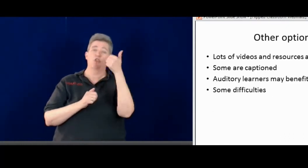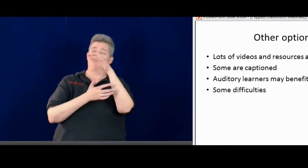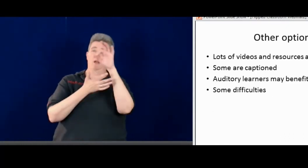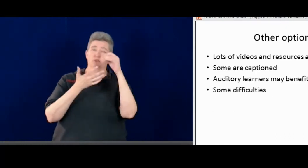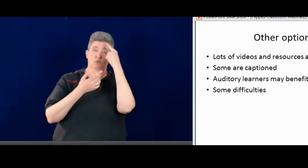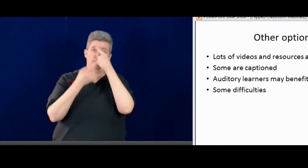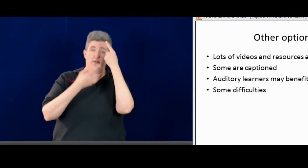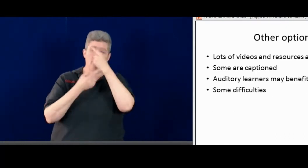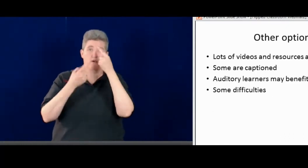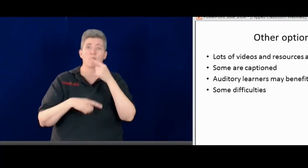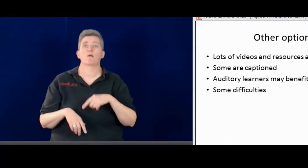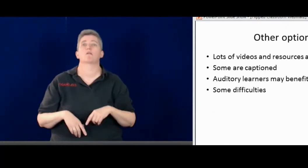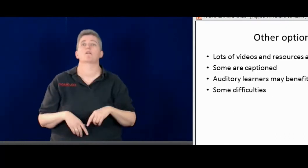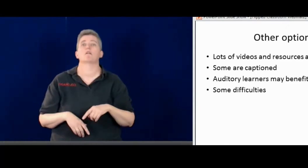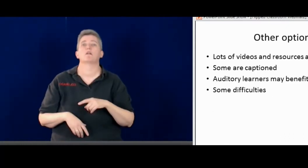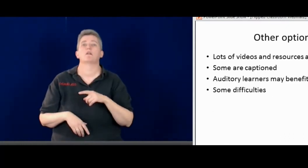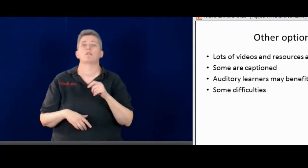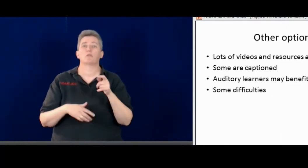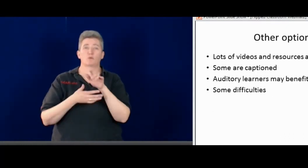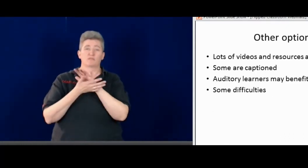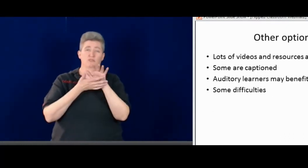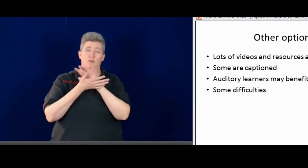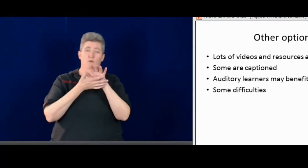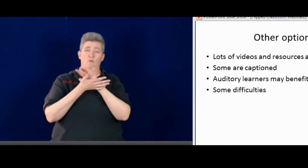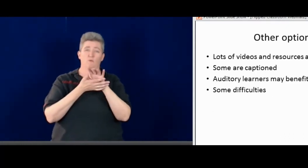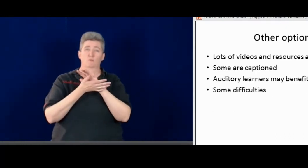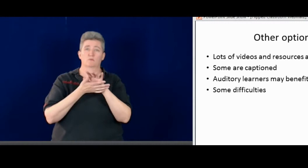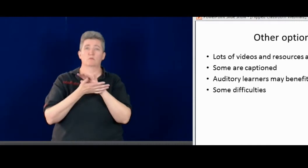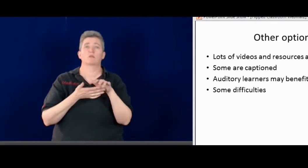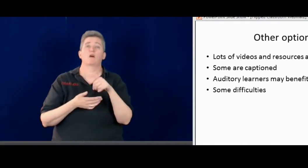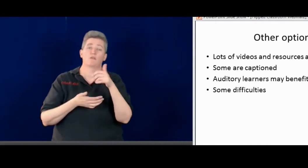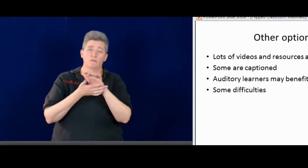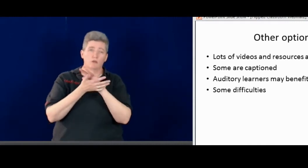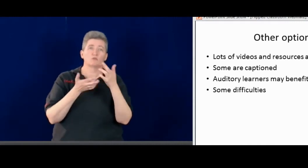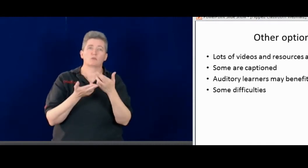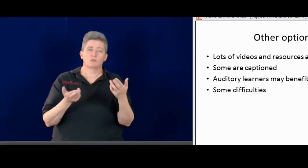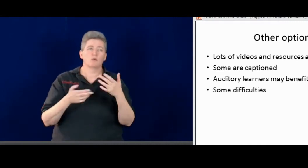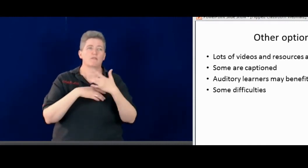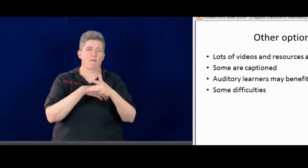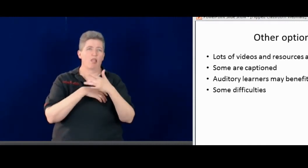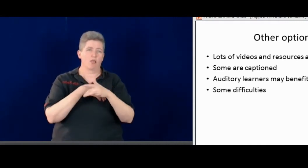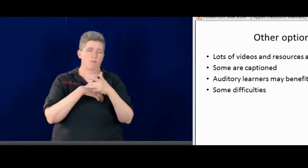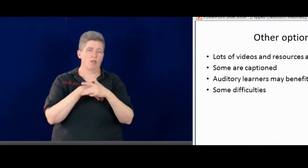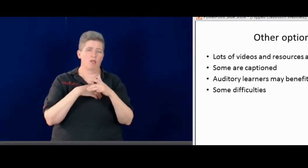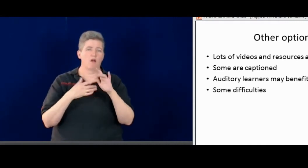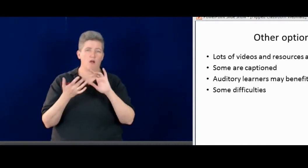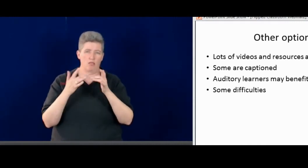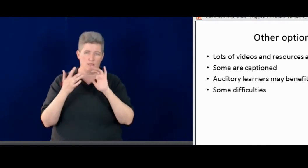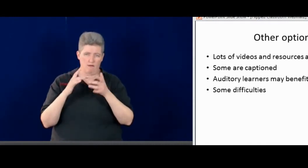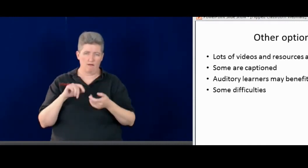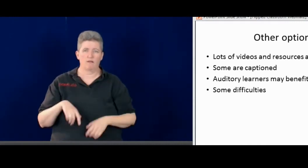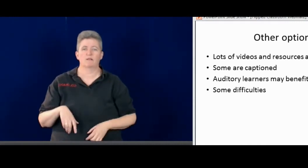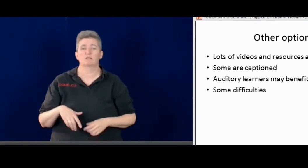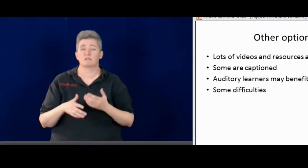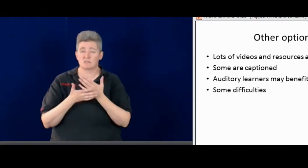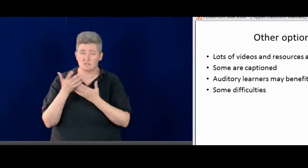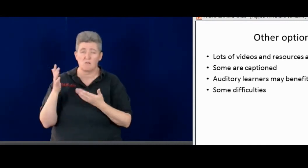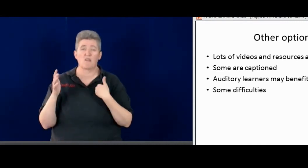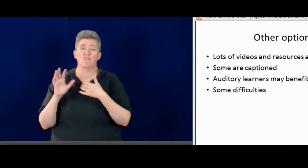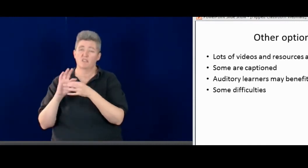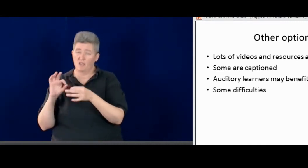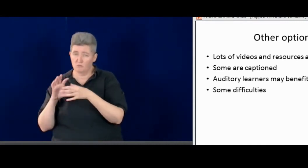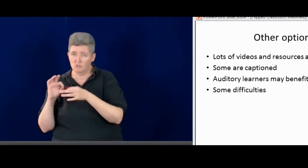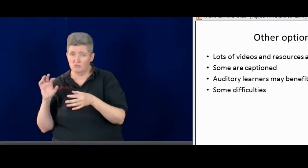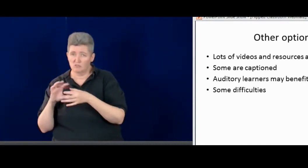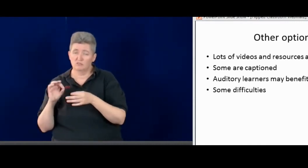Next. And here are some other options. Again, I said there's a lot of videos online,